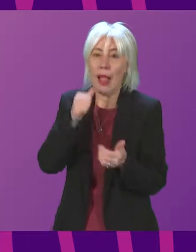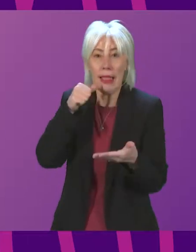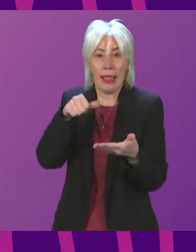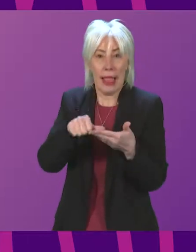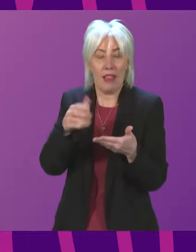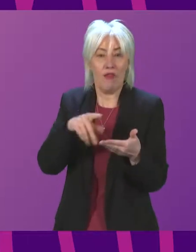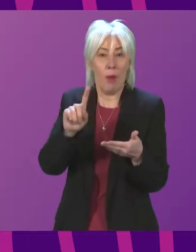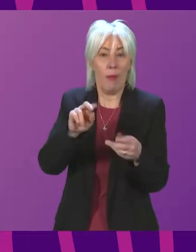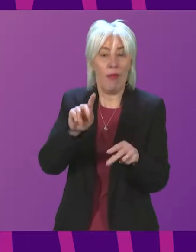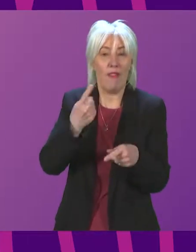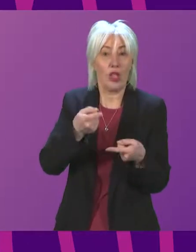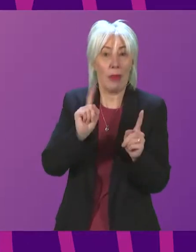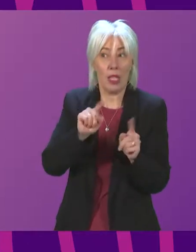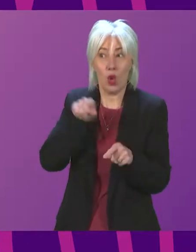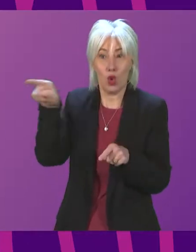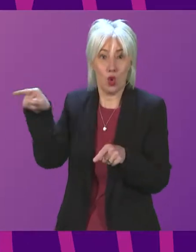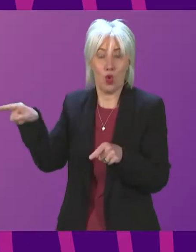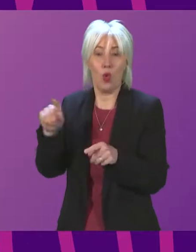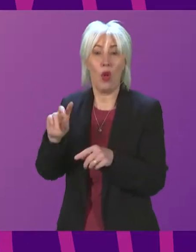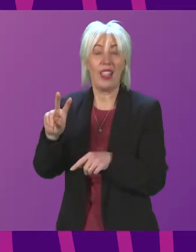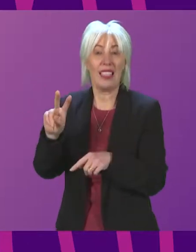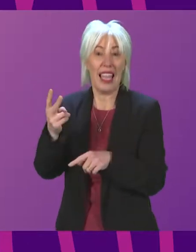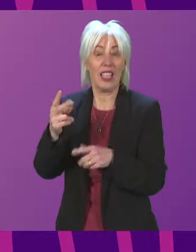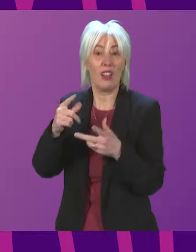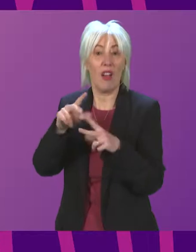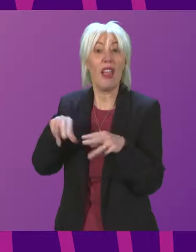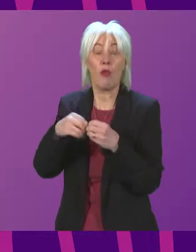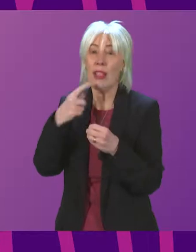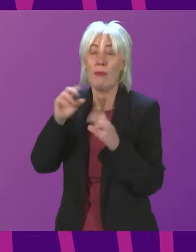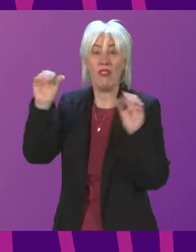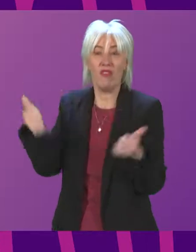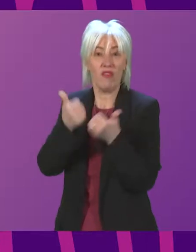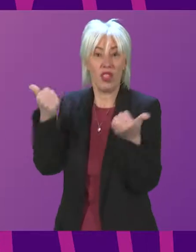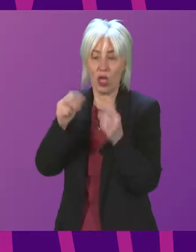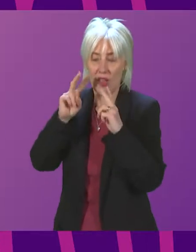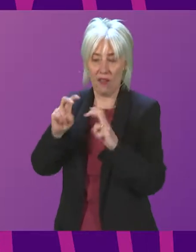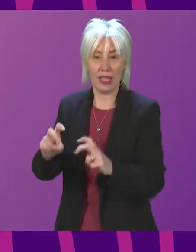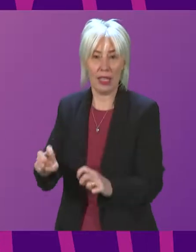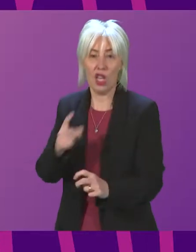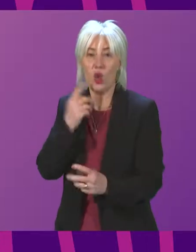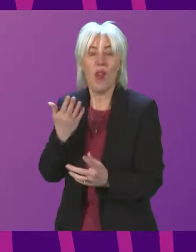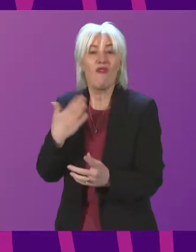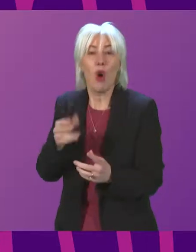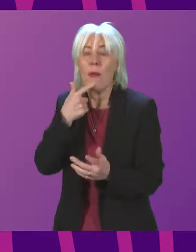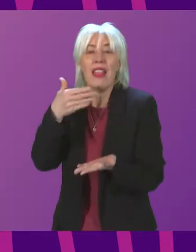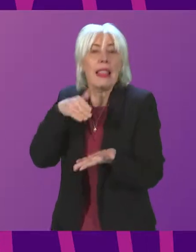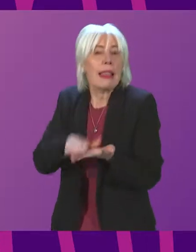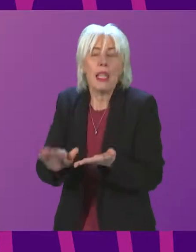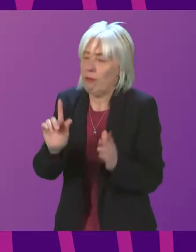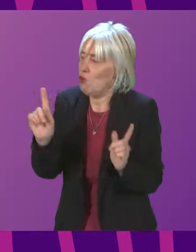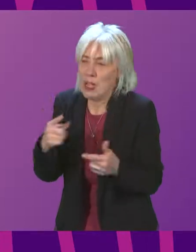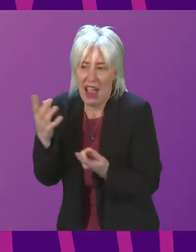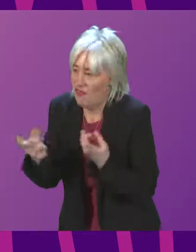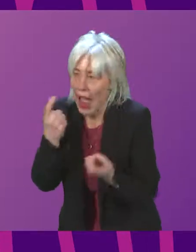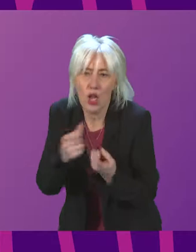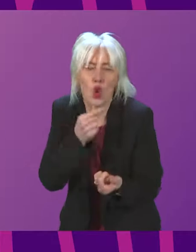dated the 7th of February confirms the conclusion of this investigation and revealed that the source of the leak could not be identified.